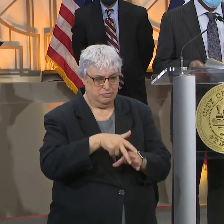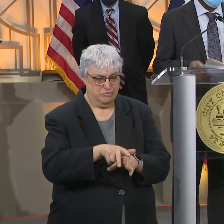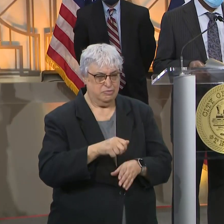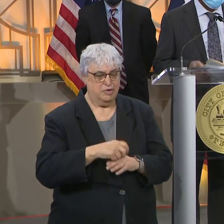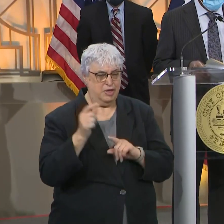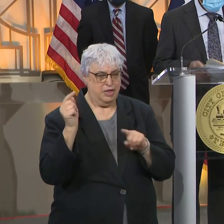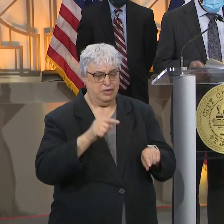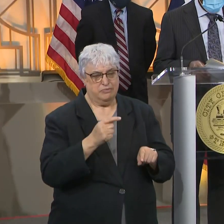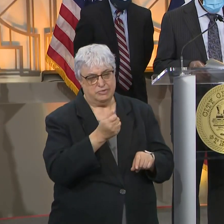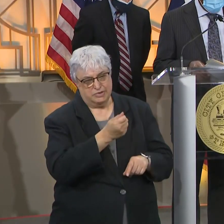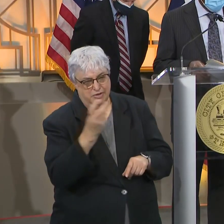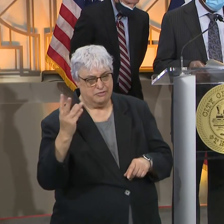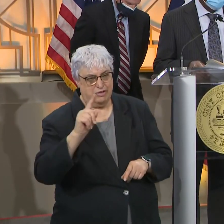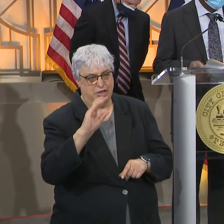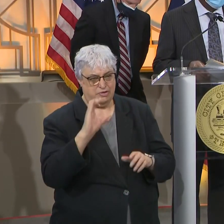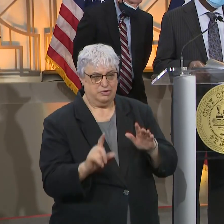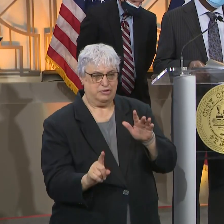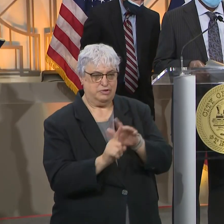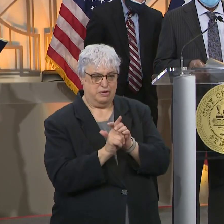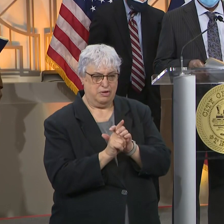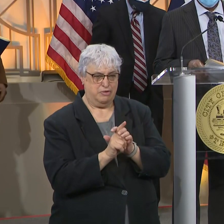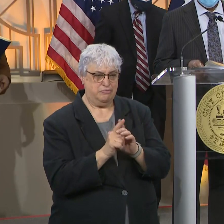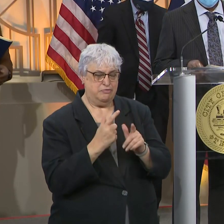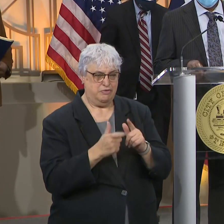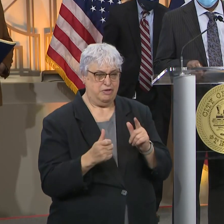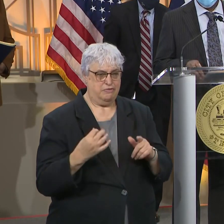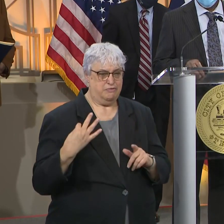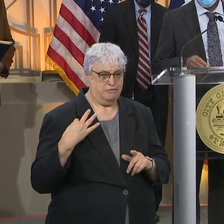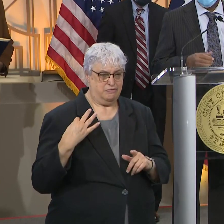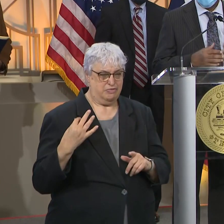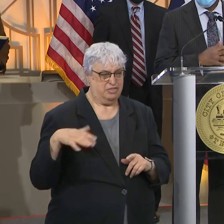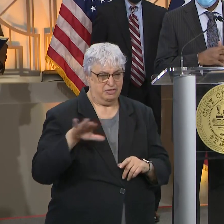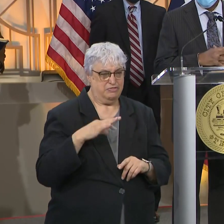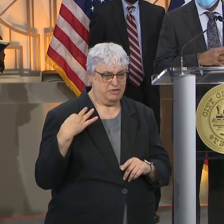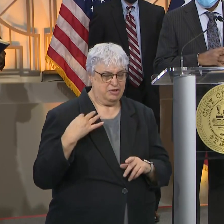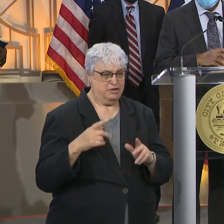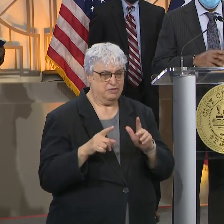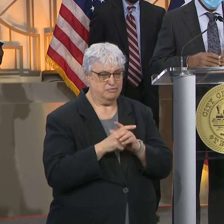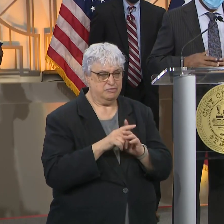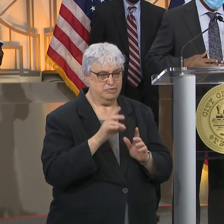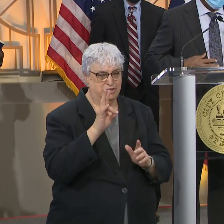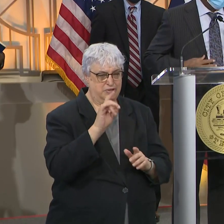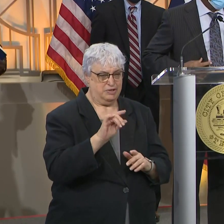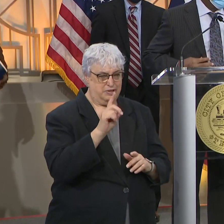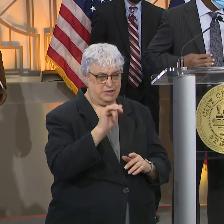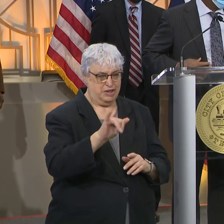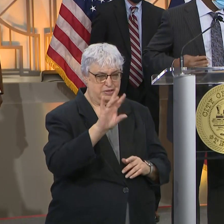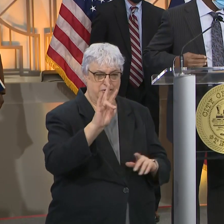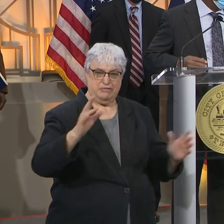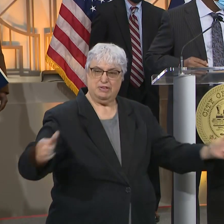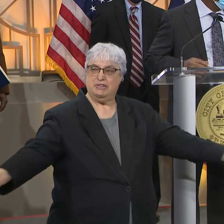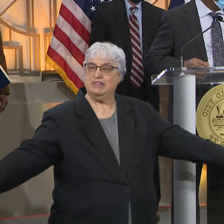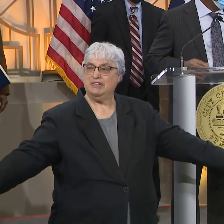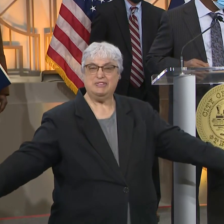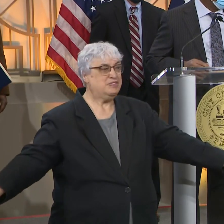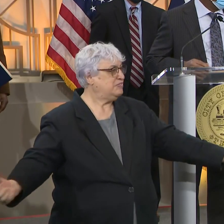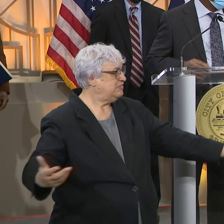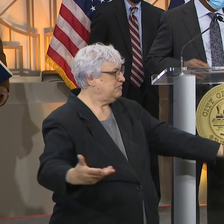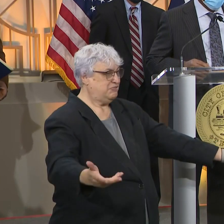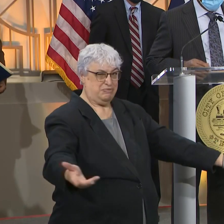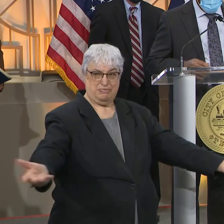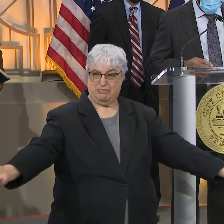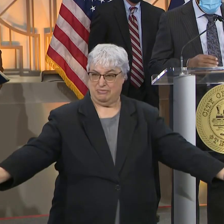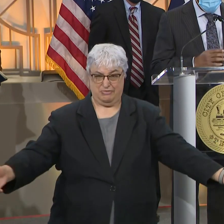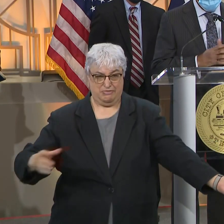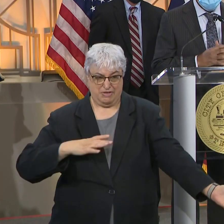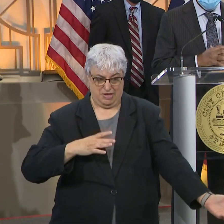the hundreds to help us out quite a bit. Let me just say this is day seven since I took that vaccine, and I'm still fine, still good.